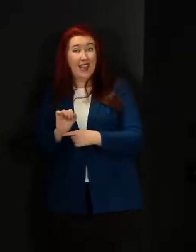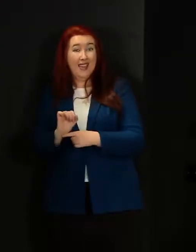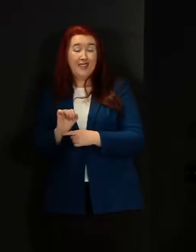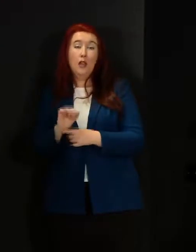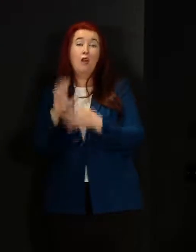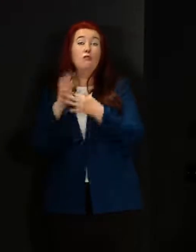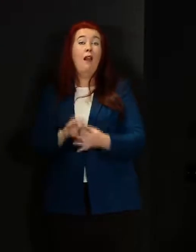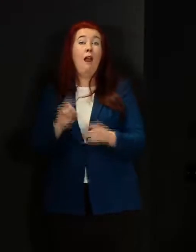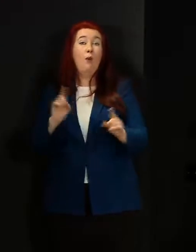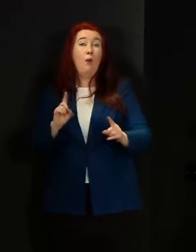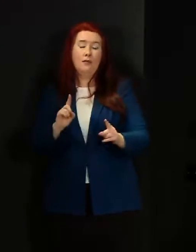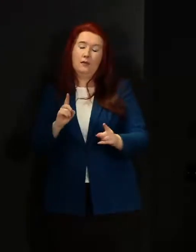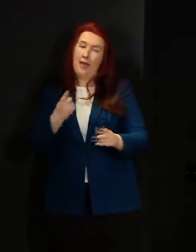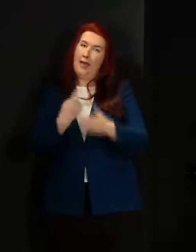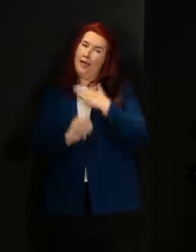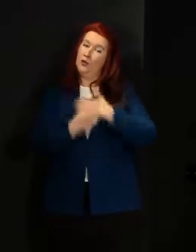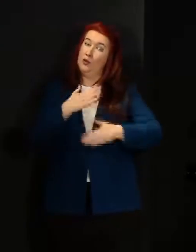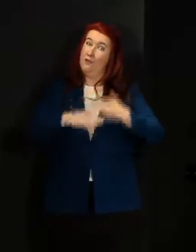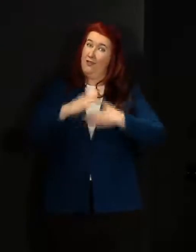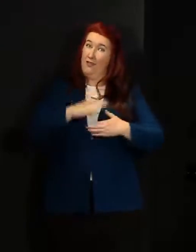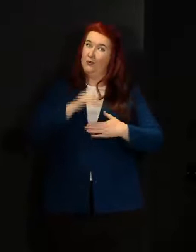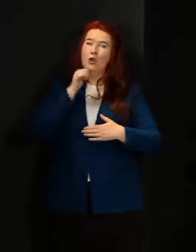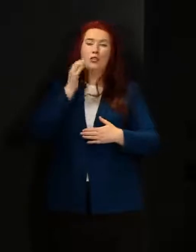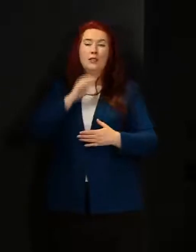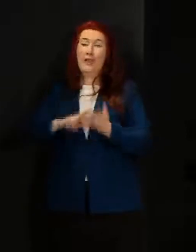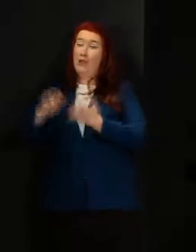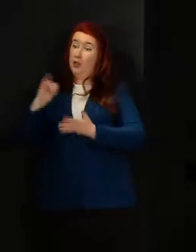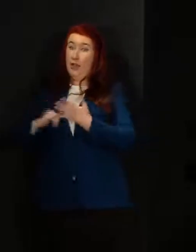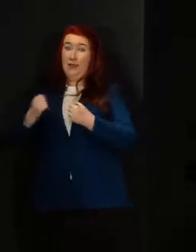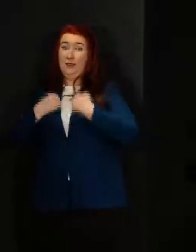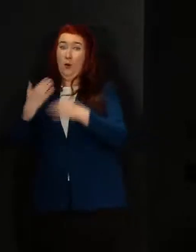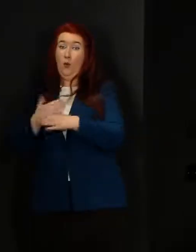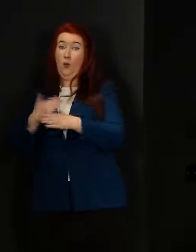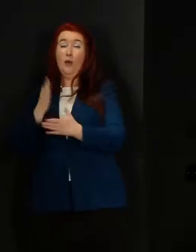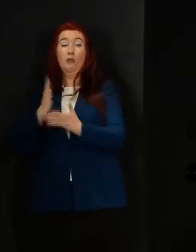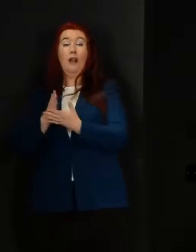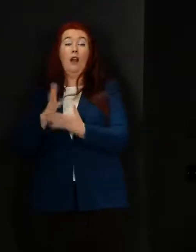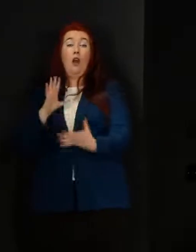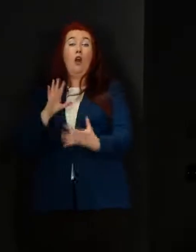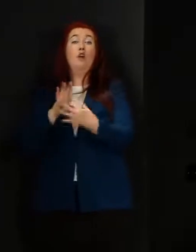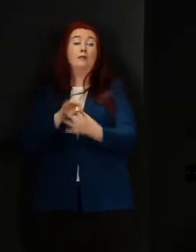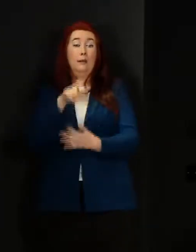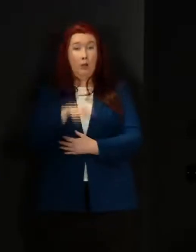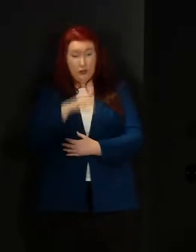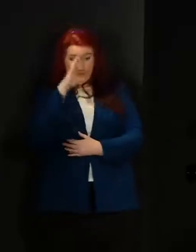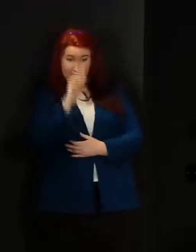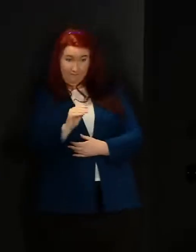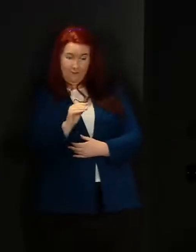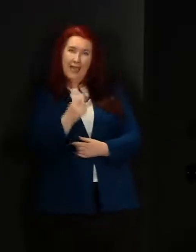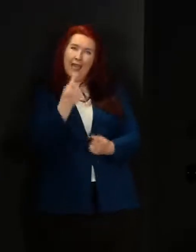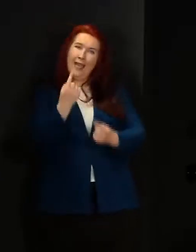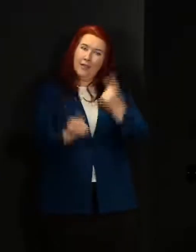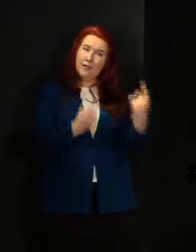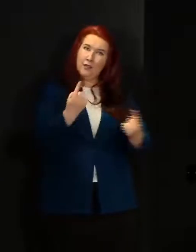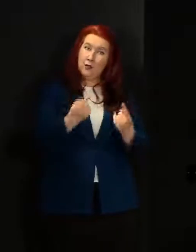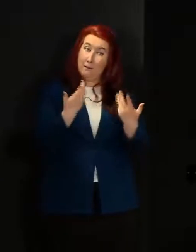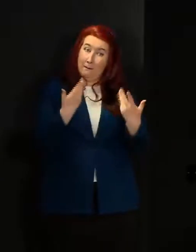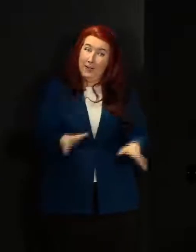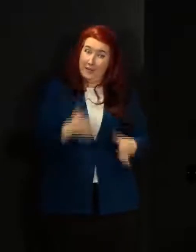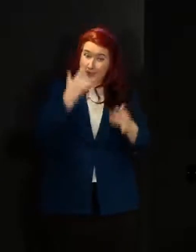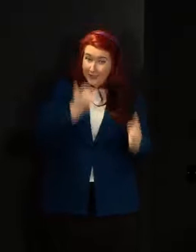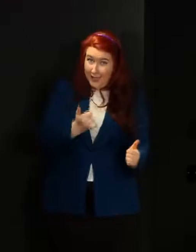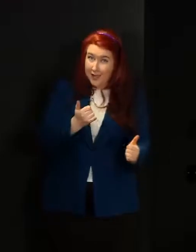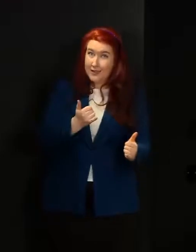behaviour, not just on the National Health Service doing its bit, it relies very heavily on the individuals who get tested